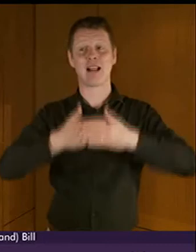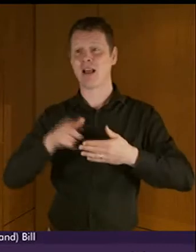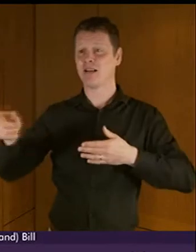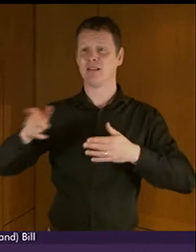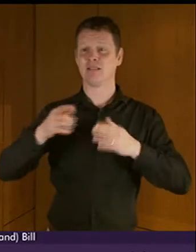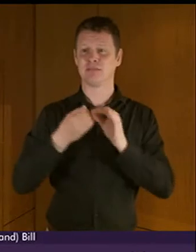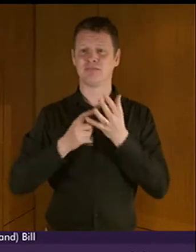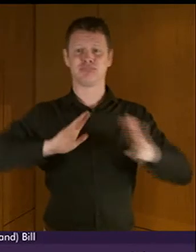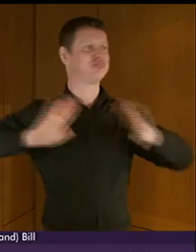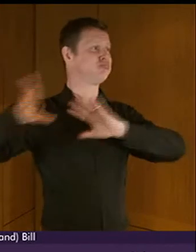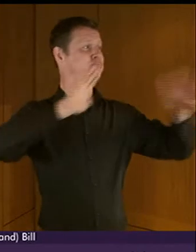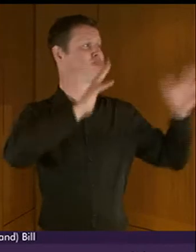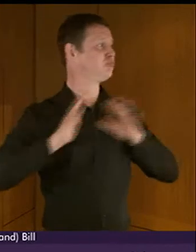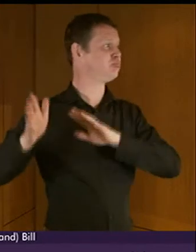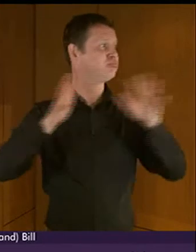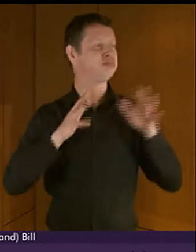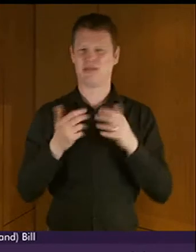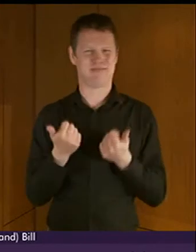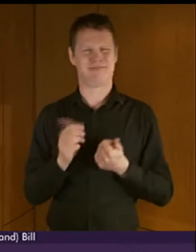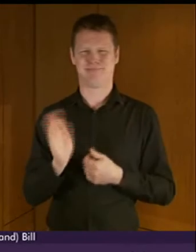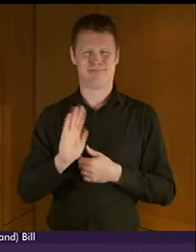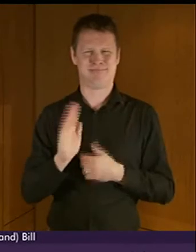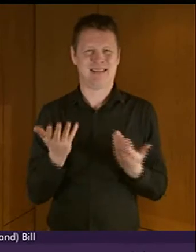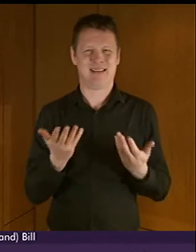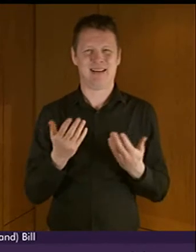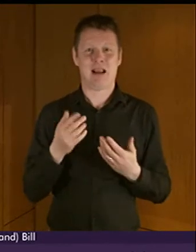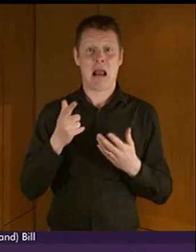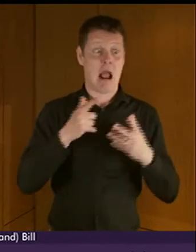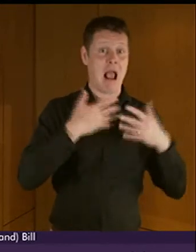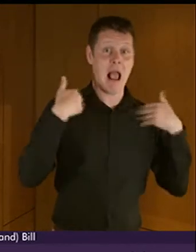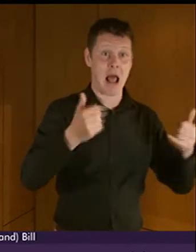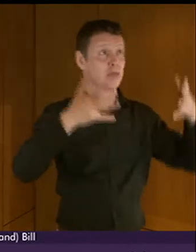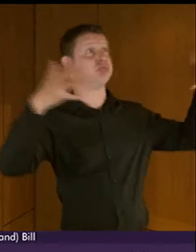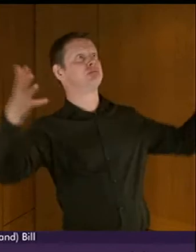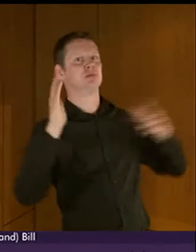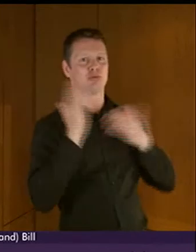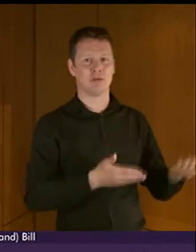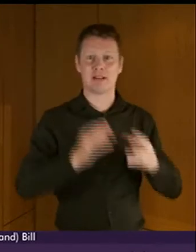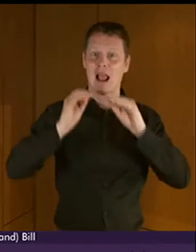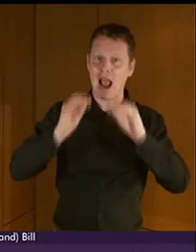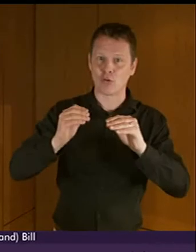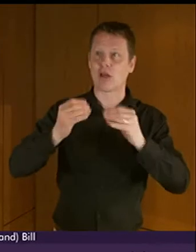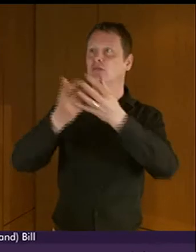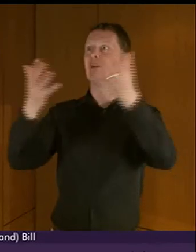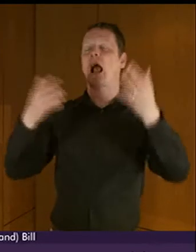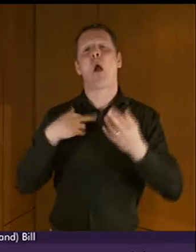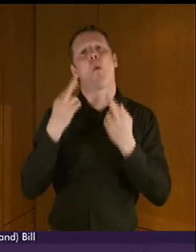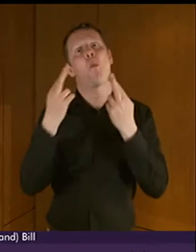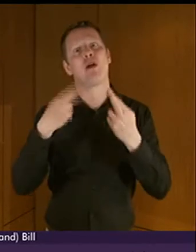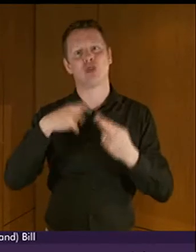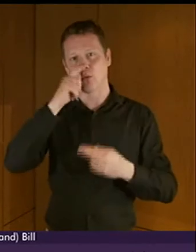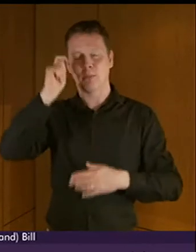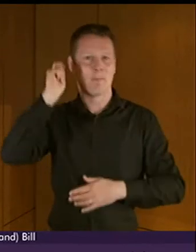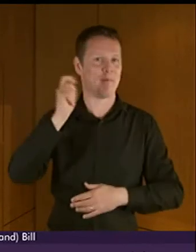own language every time they engage with the health service educational establishments and so on I wish I could but I do